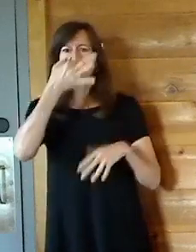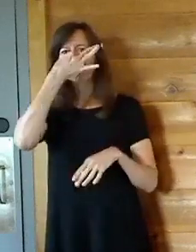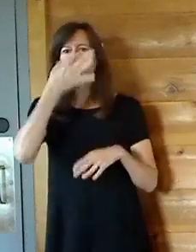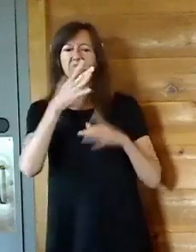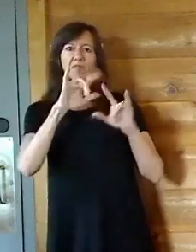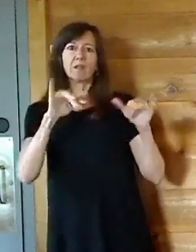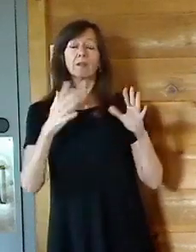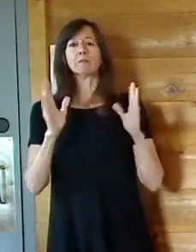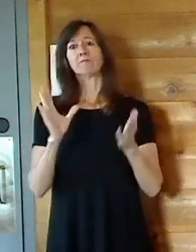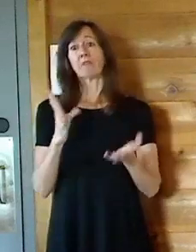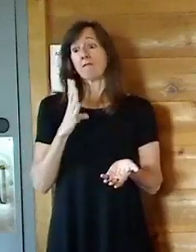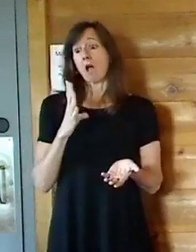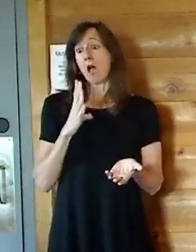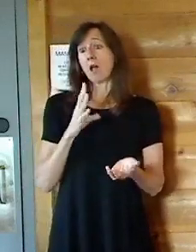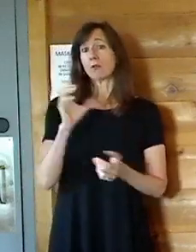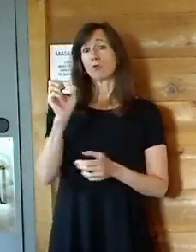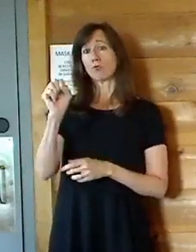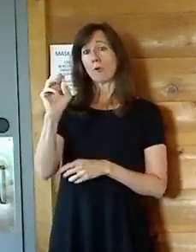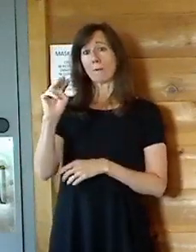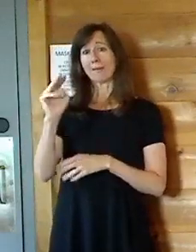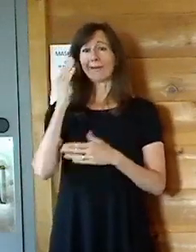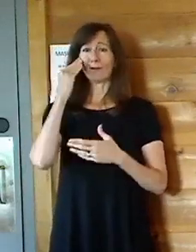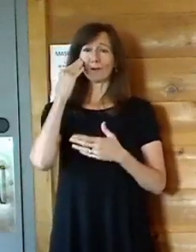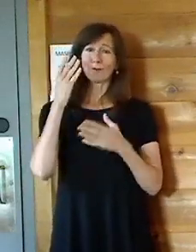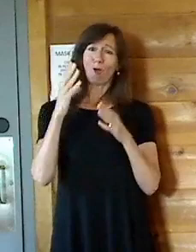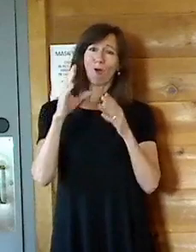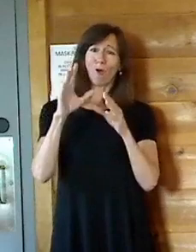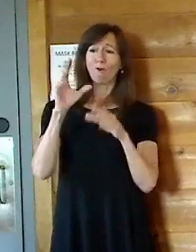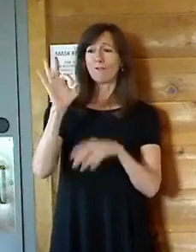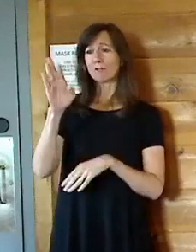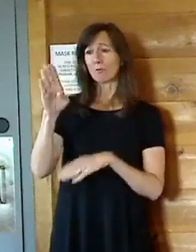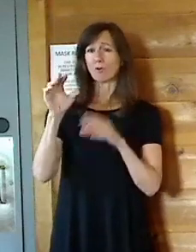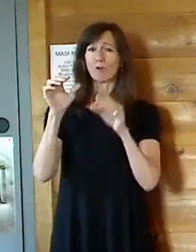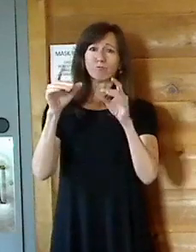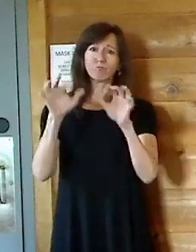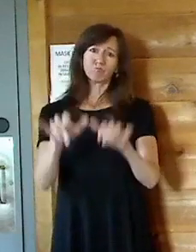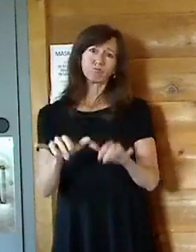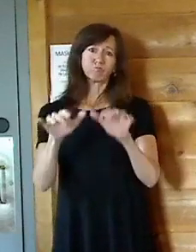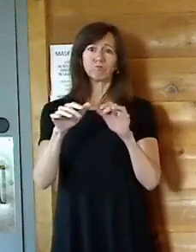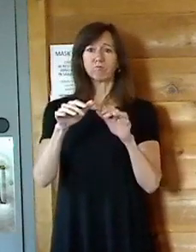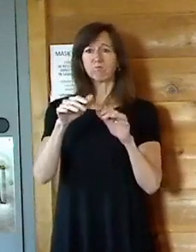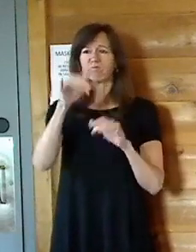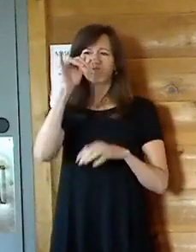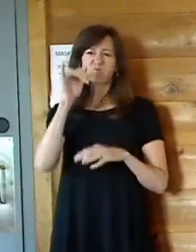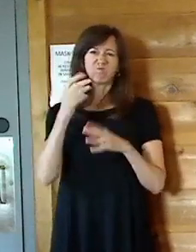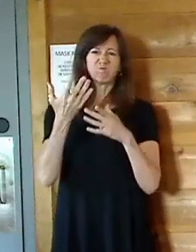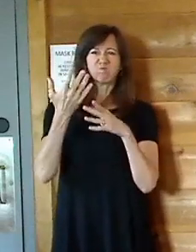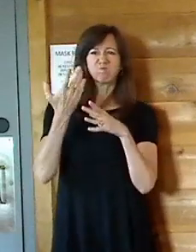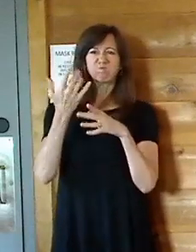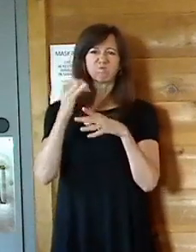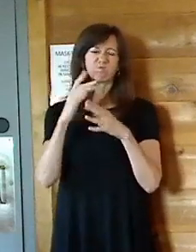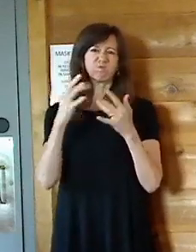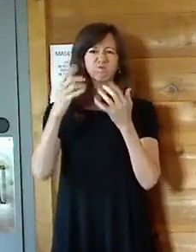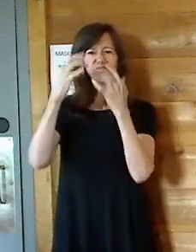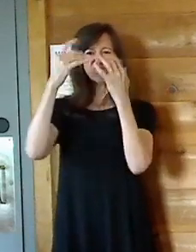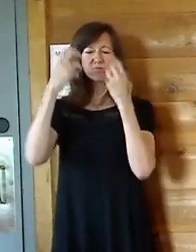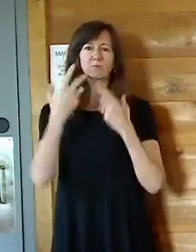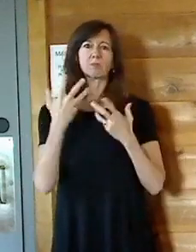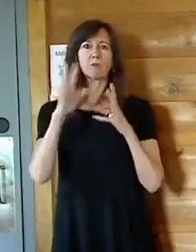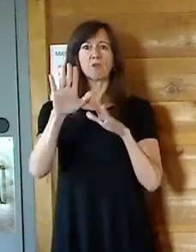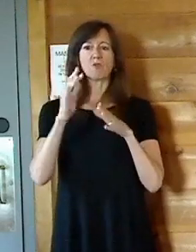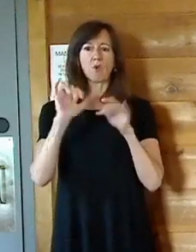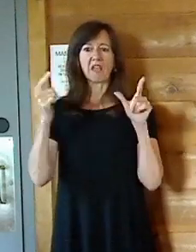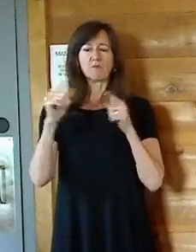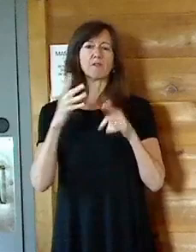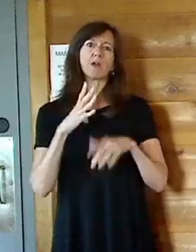platforms, we tend to be a little more casual and a little more bold in our language. But I can tell you overall, whether it's that kind of